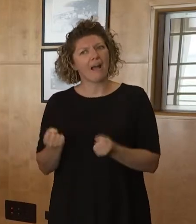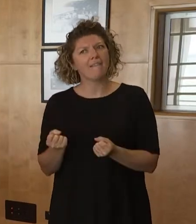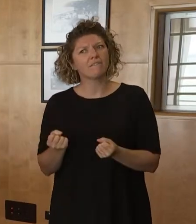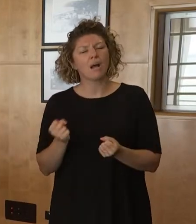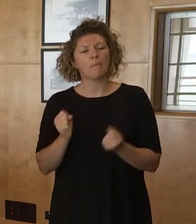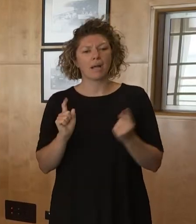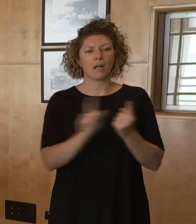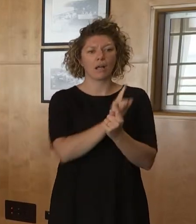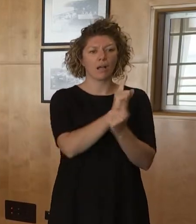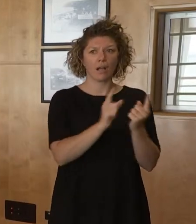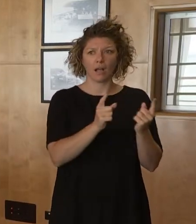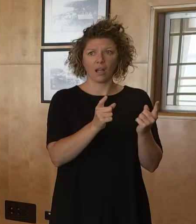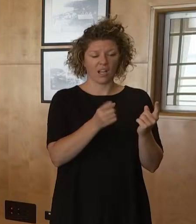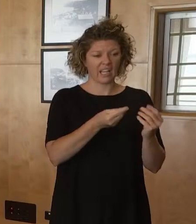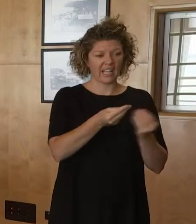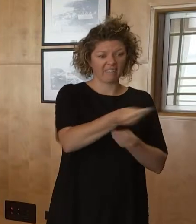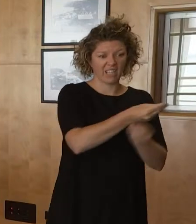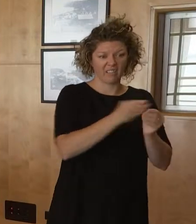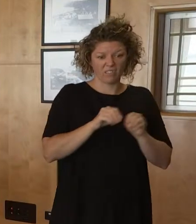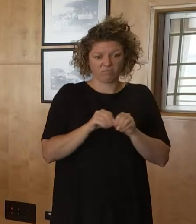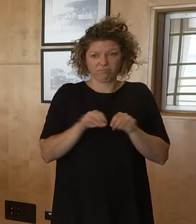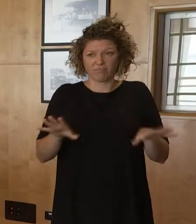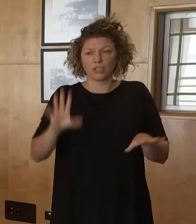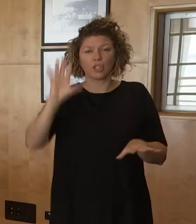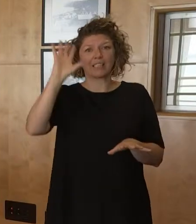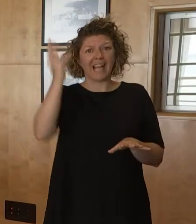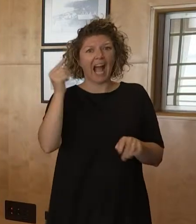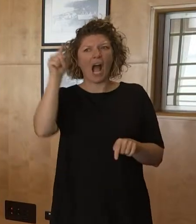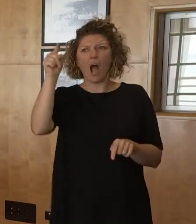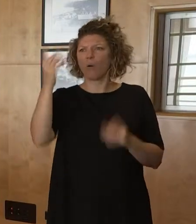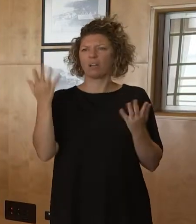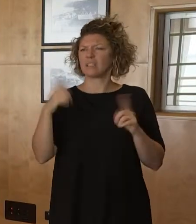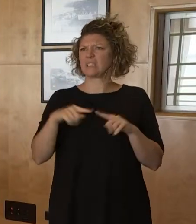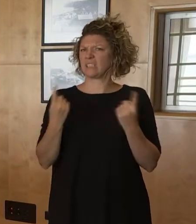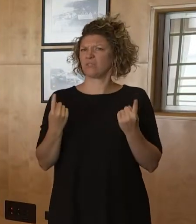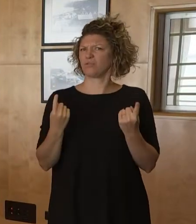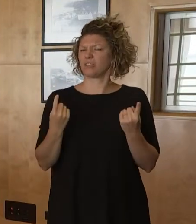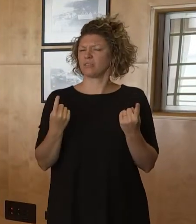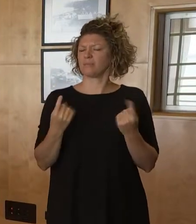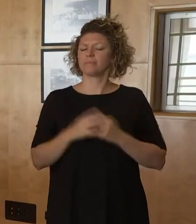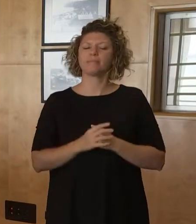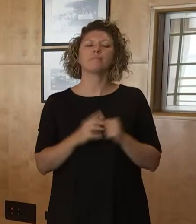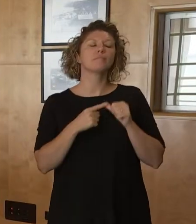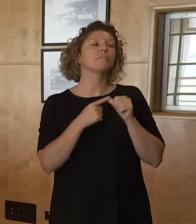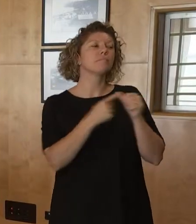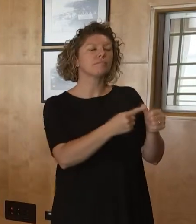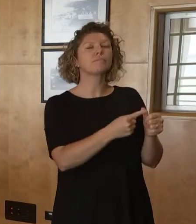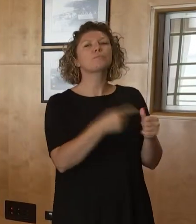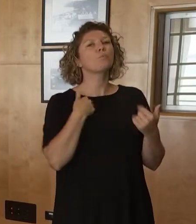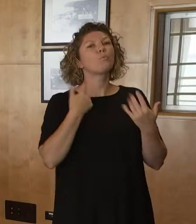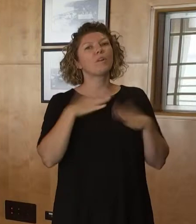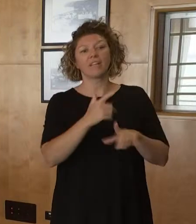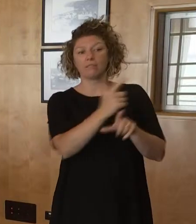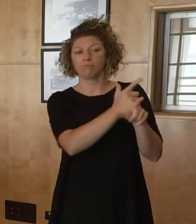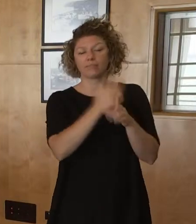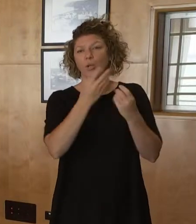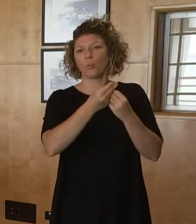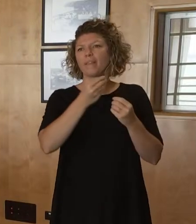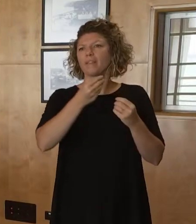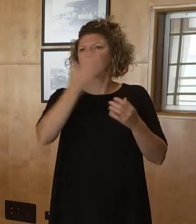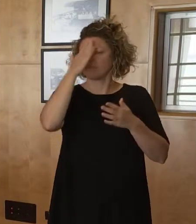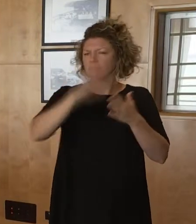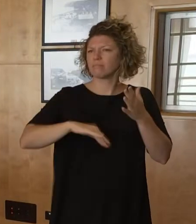transmission? No, so we're seeing the majority of the cases in the top end where the population is. This is something that we did discuss with our health officials.